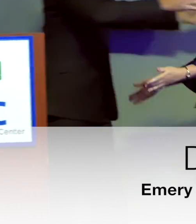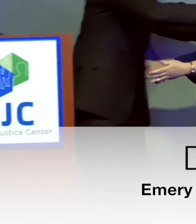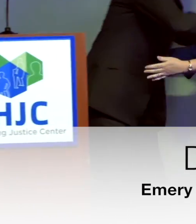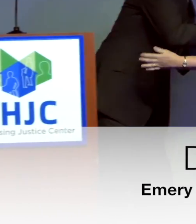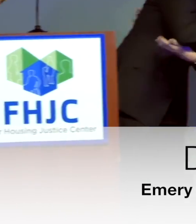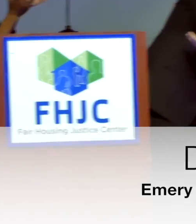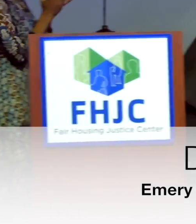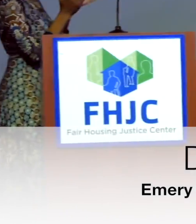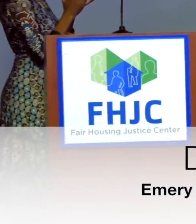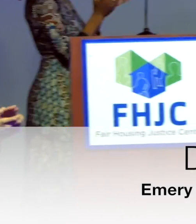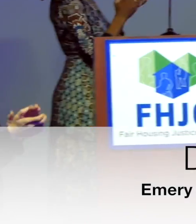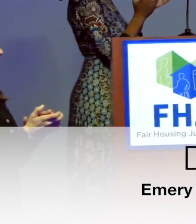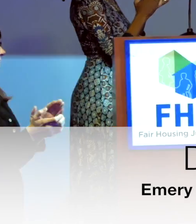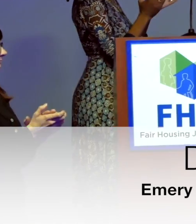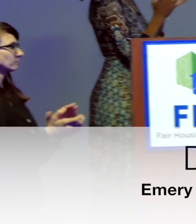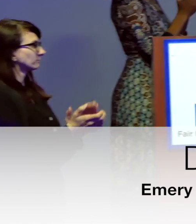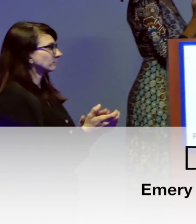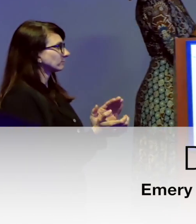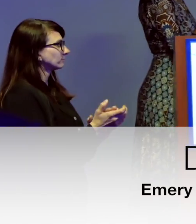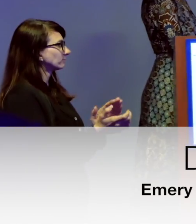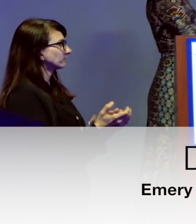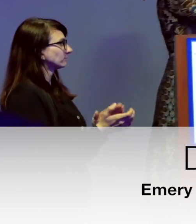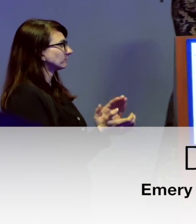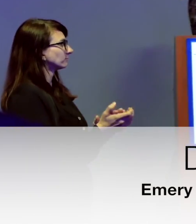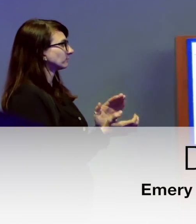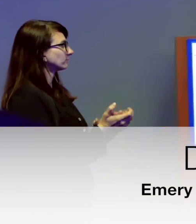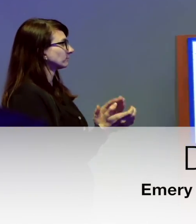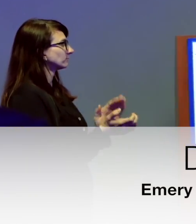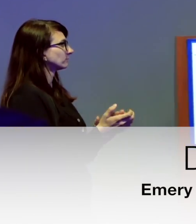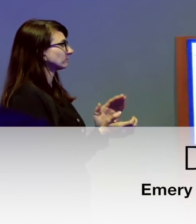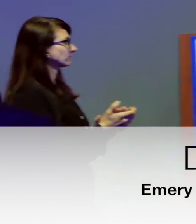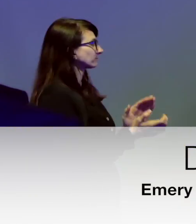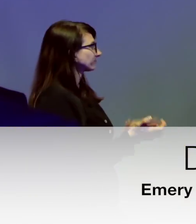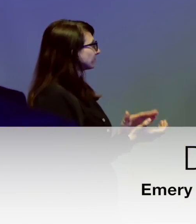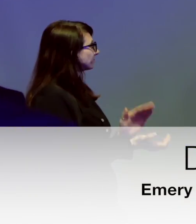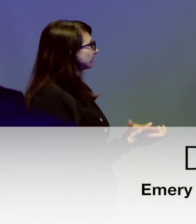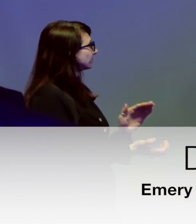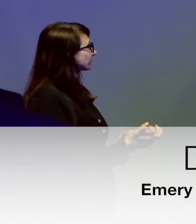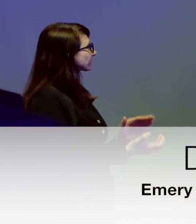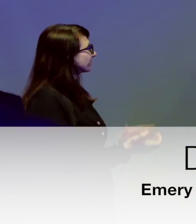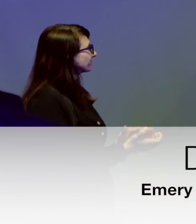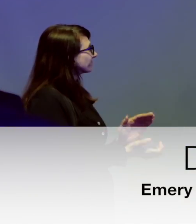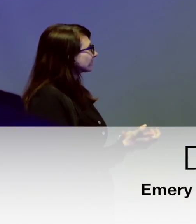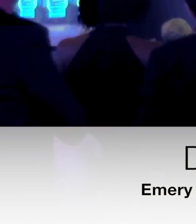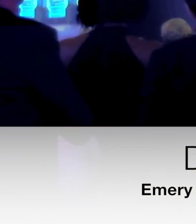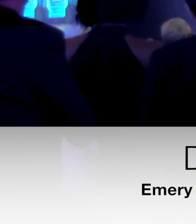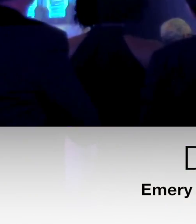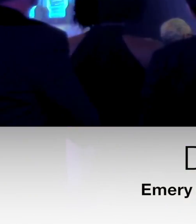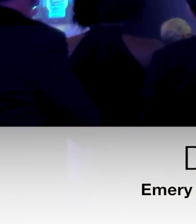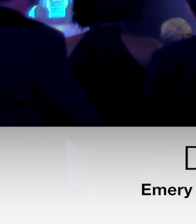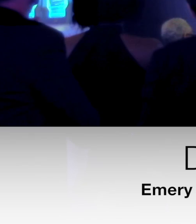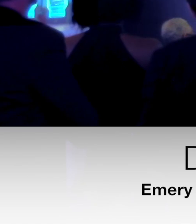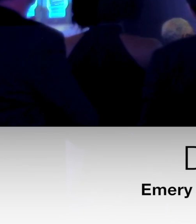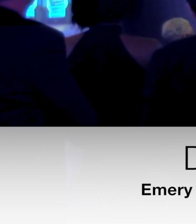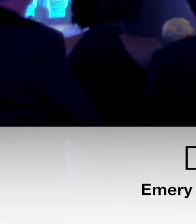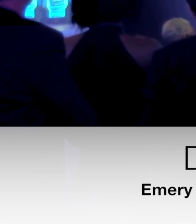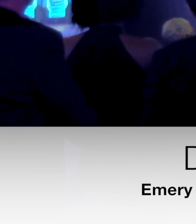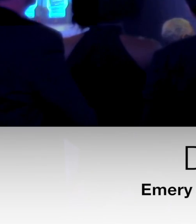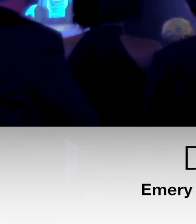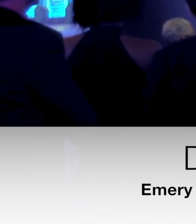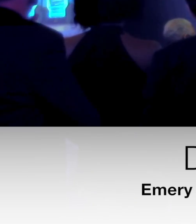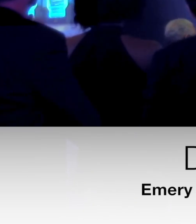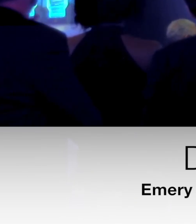Center, we present this award for Outstanding Fair Housing Attorney to Diane Houck. Congratulations.